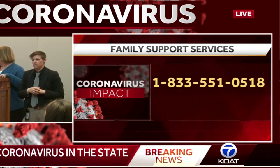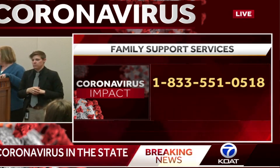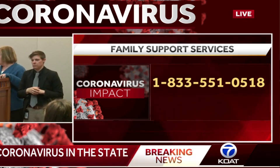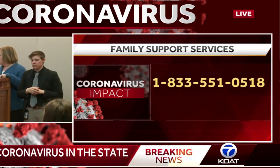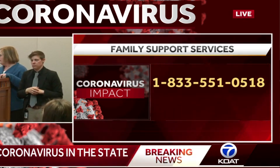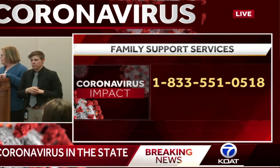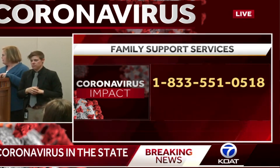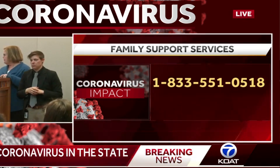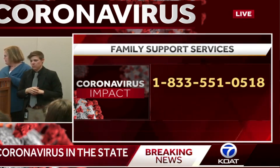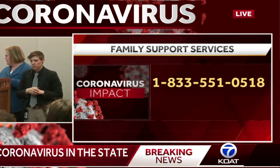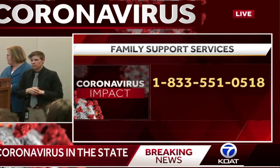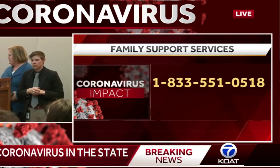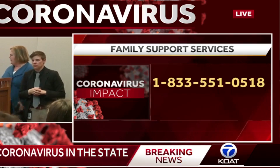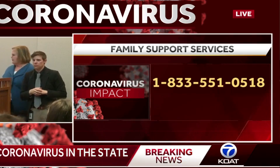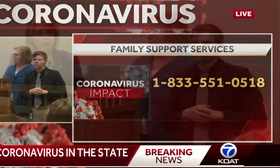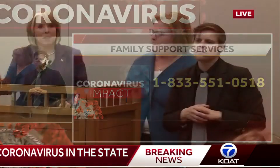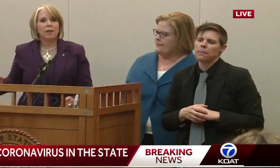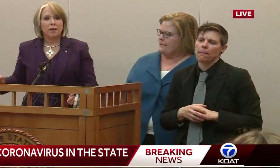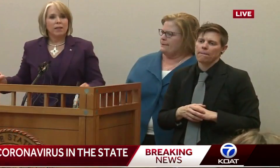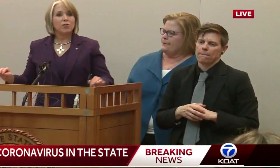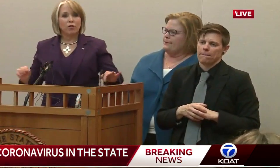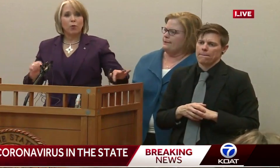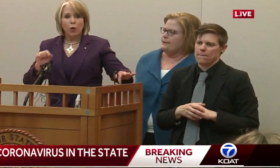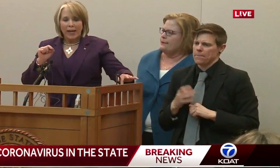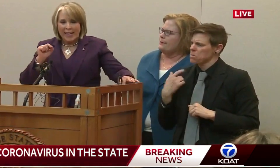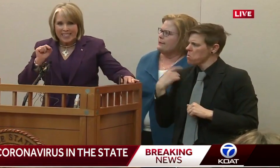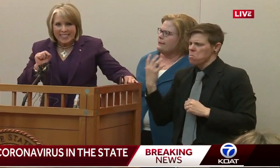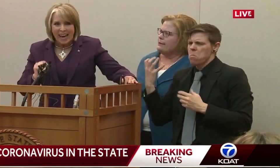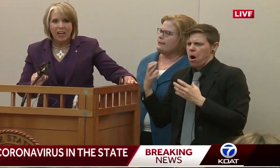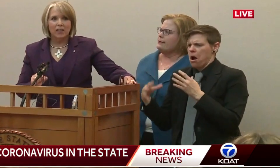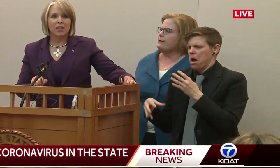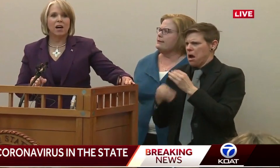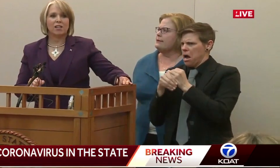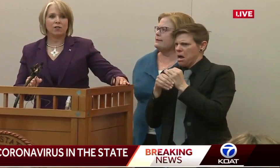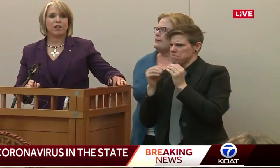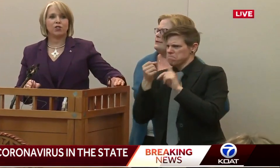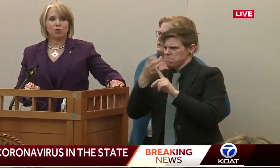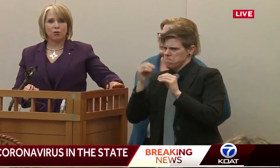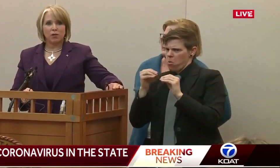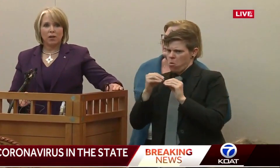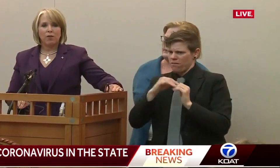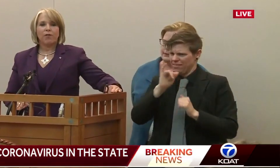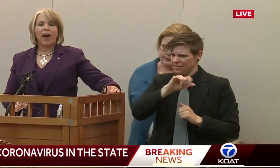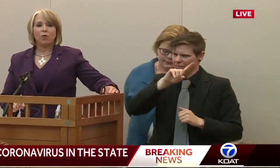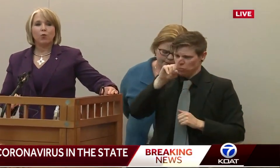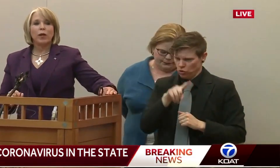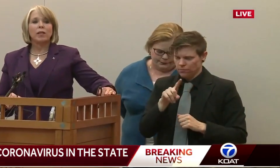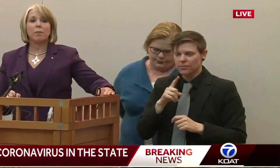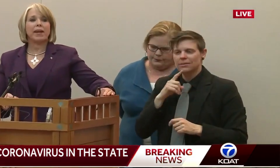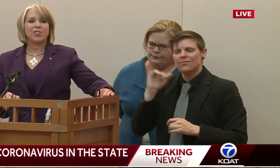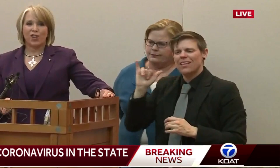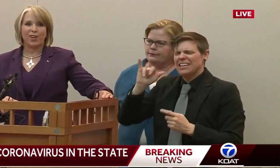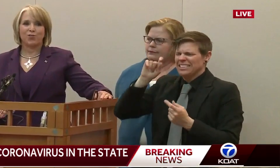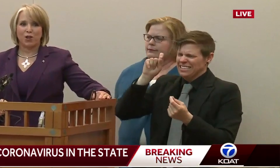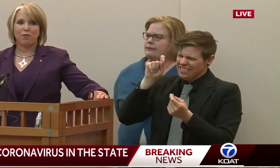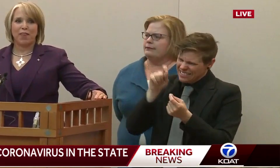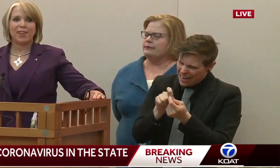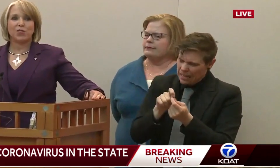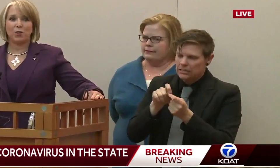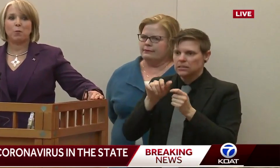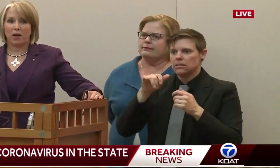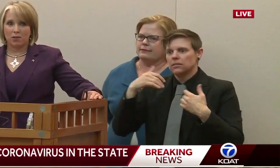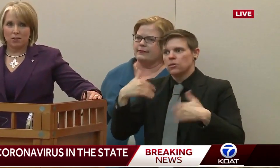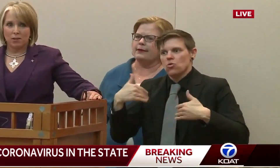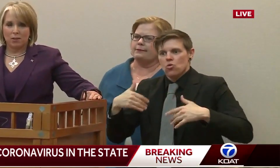And I wanted to speak to that just for a minute. These are exactly the kinds of issues that really make it challenging